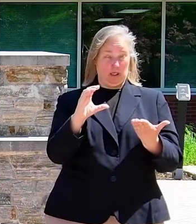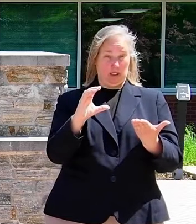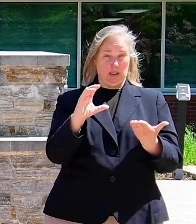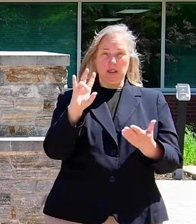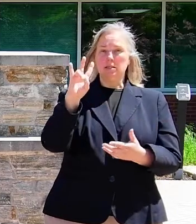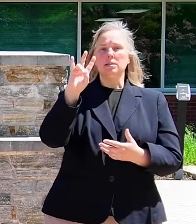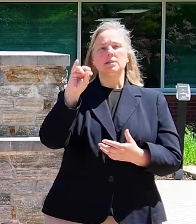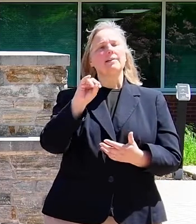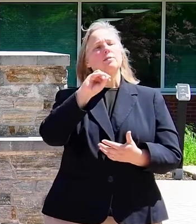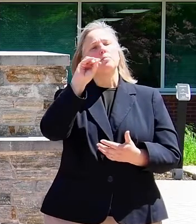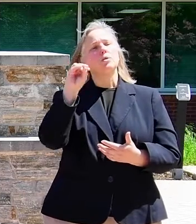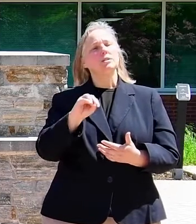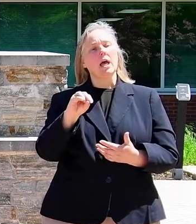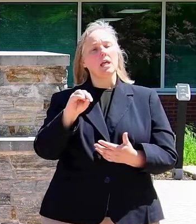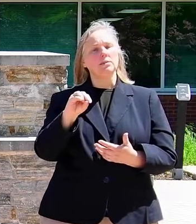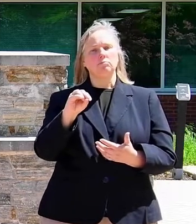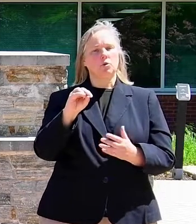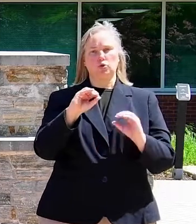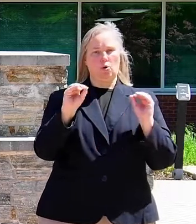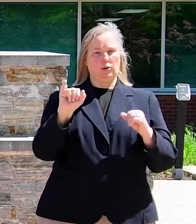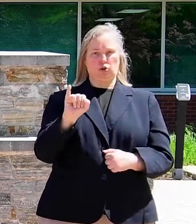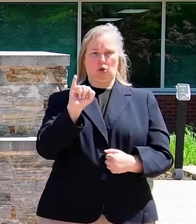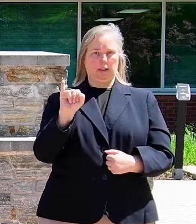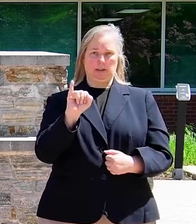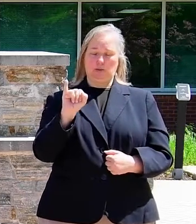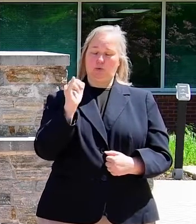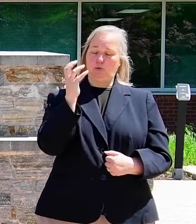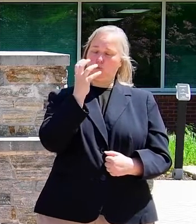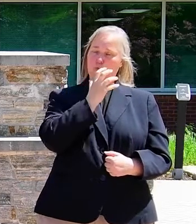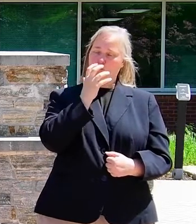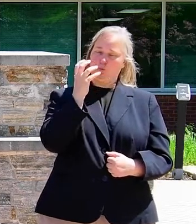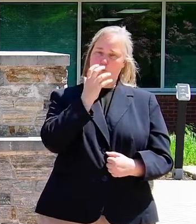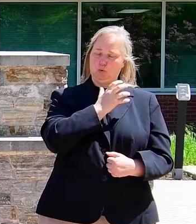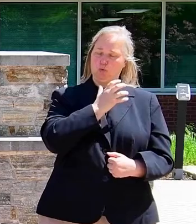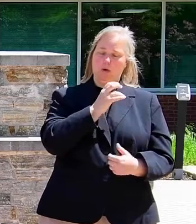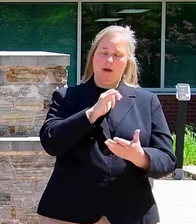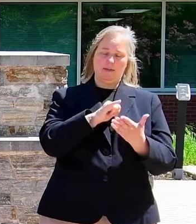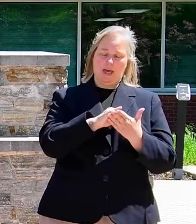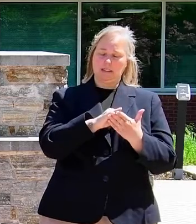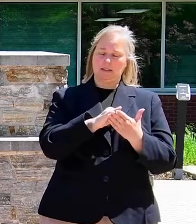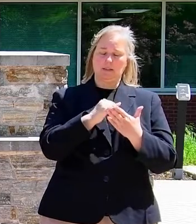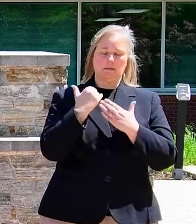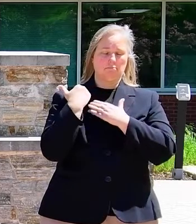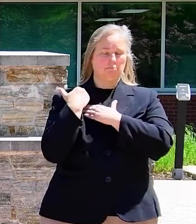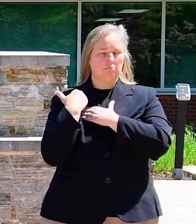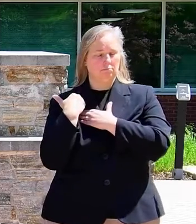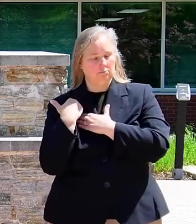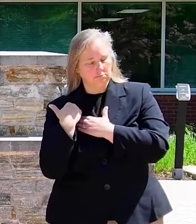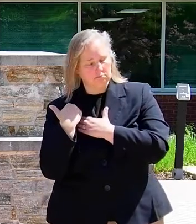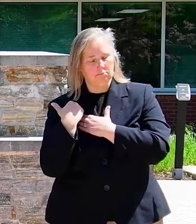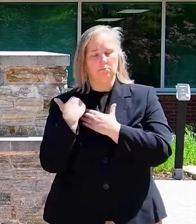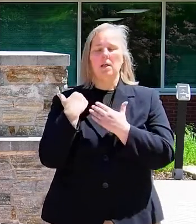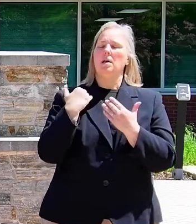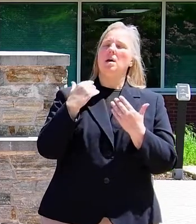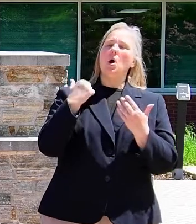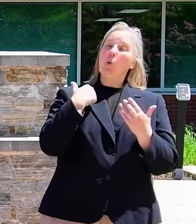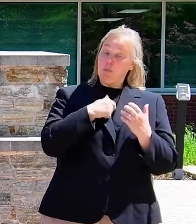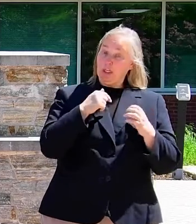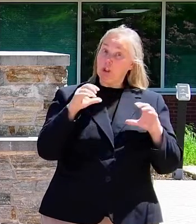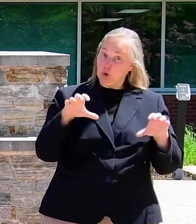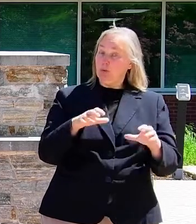Seventy percent of them are uninsured. That is a heavy, heavy lift. And we do it, and we do it with other resources.